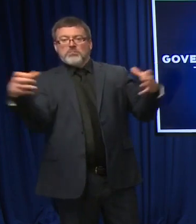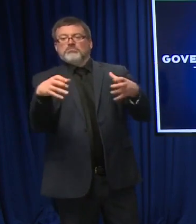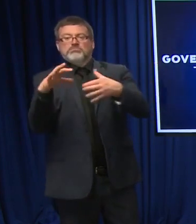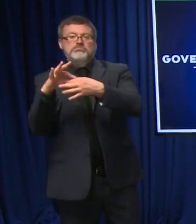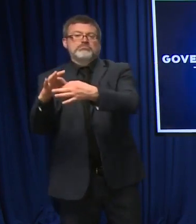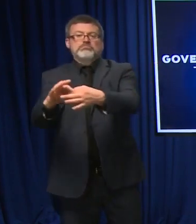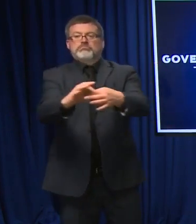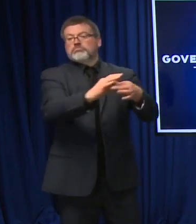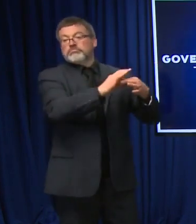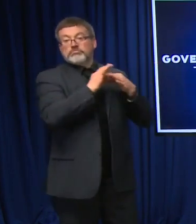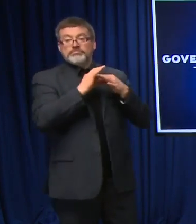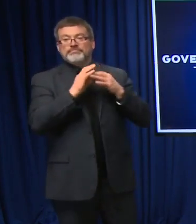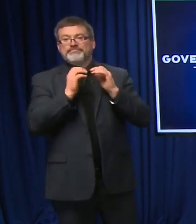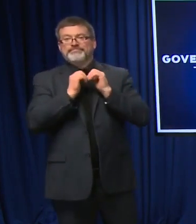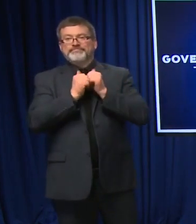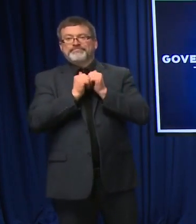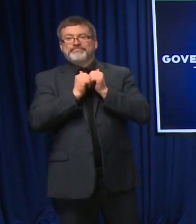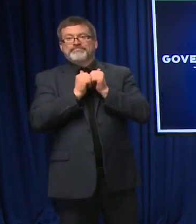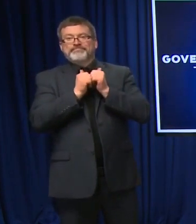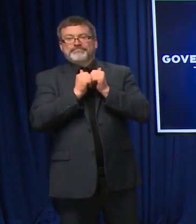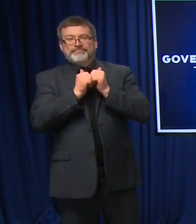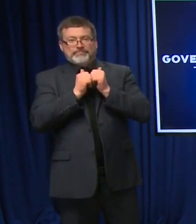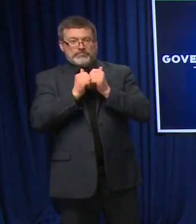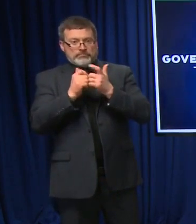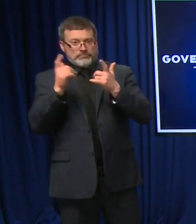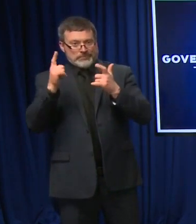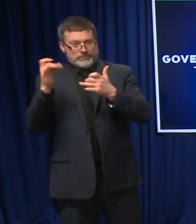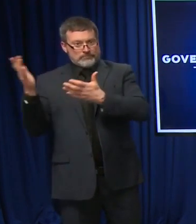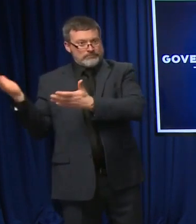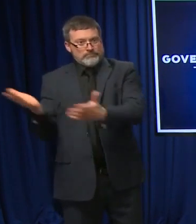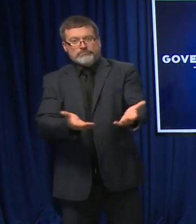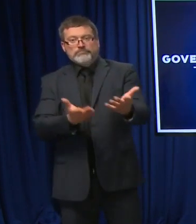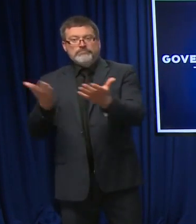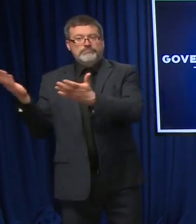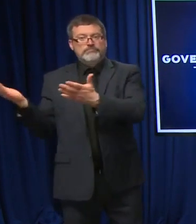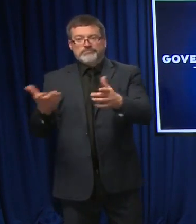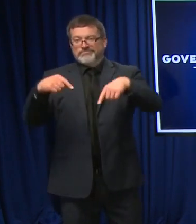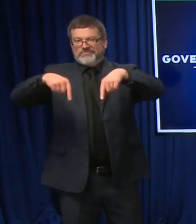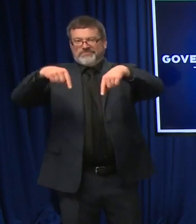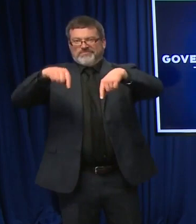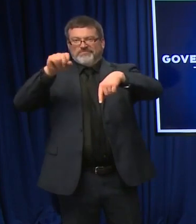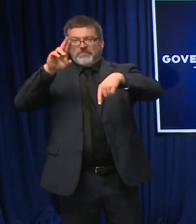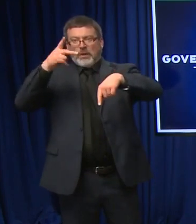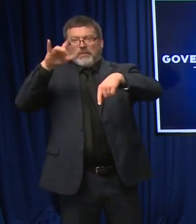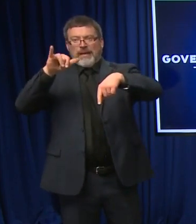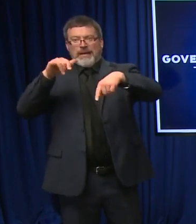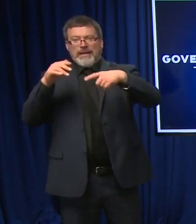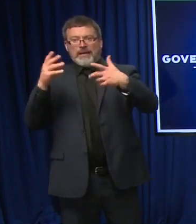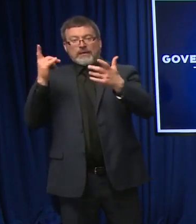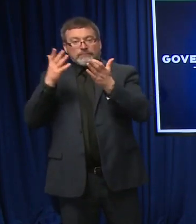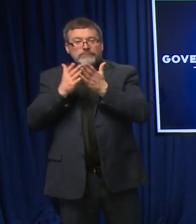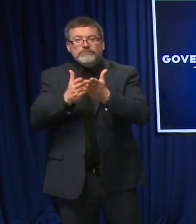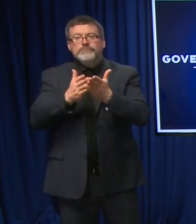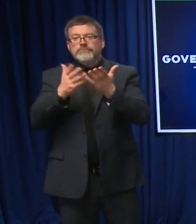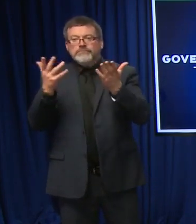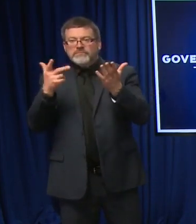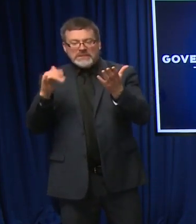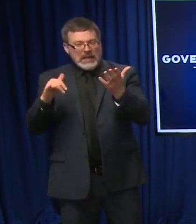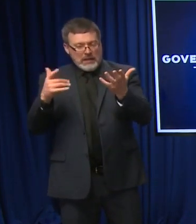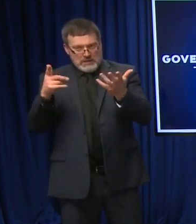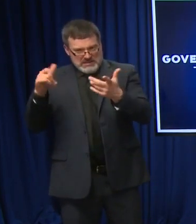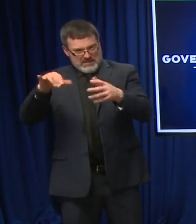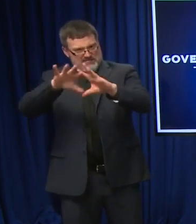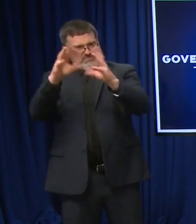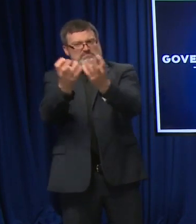Were you not invited or do you feel this isn't something that a governor can address like this? The other question on